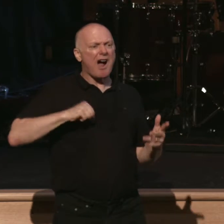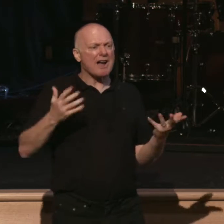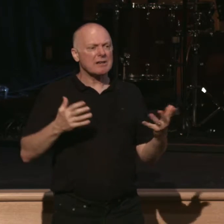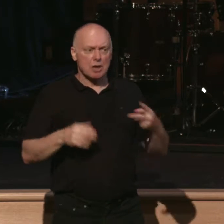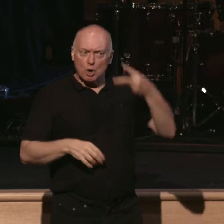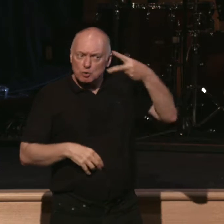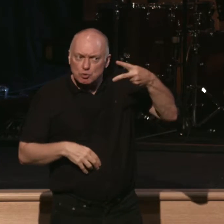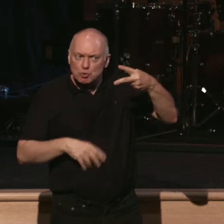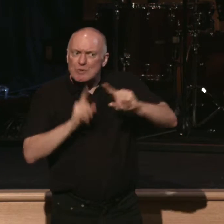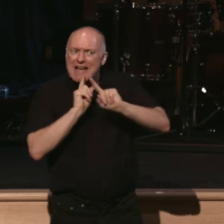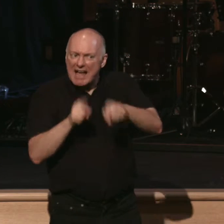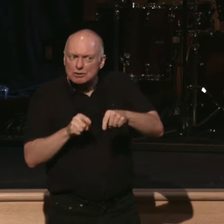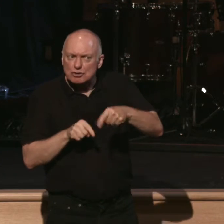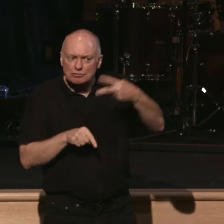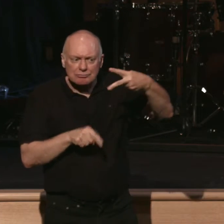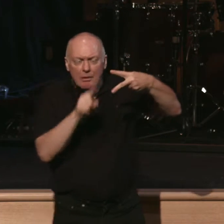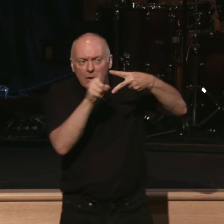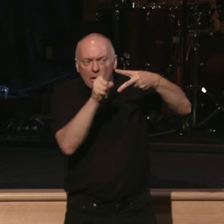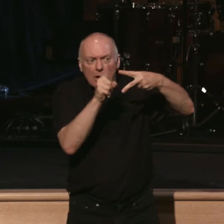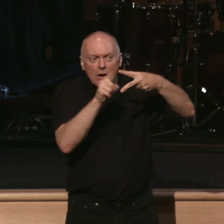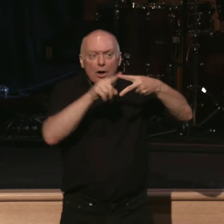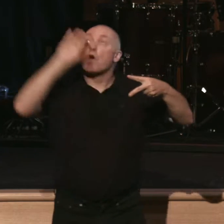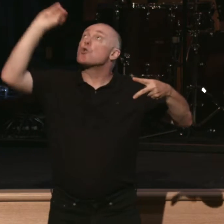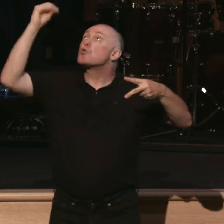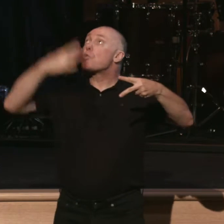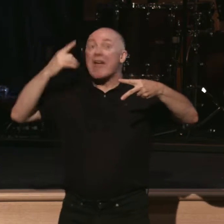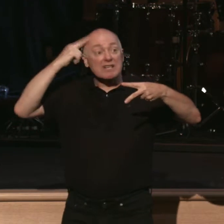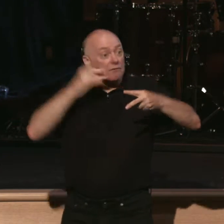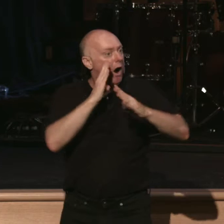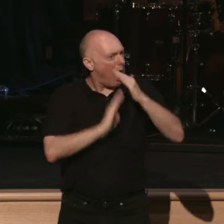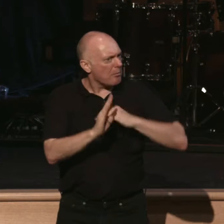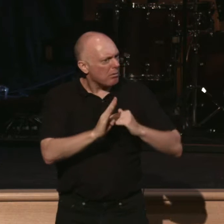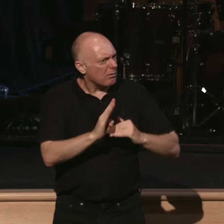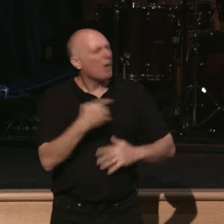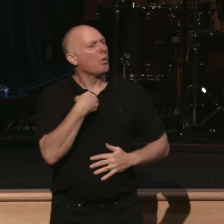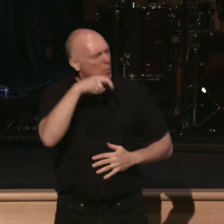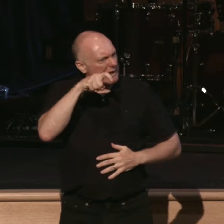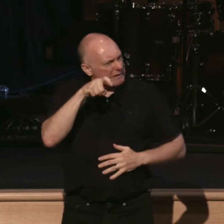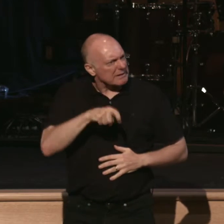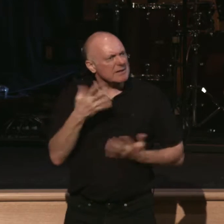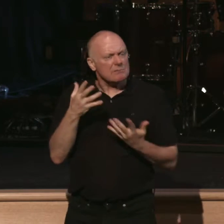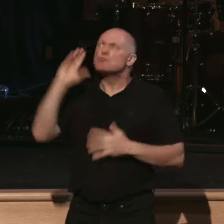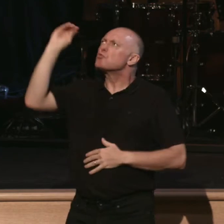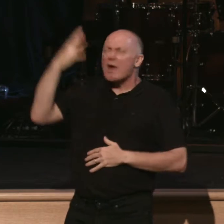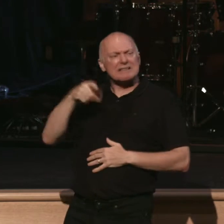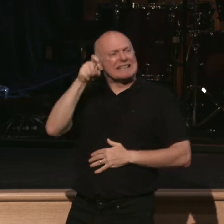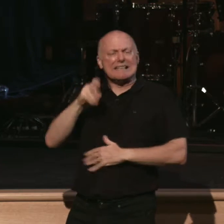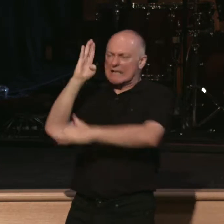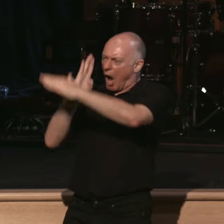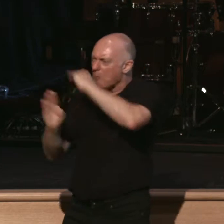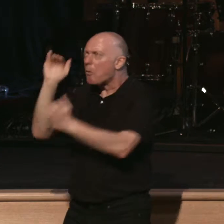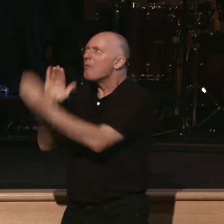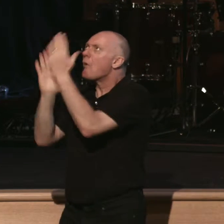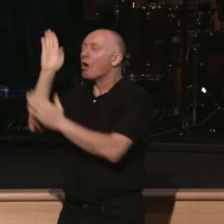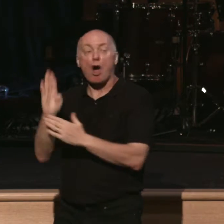answers here. There's, there's grace for the humble. So we want to be in a place of grace. So we need to humble ourselves. Verse 7 says,